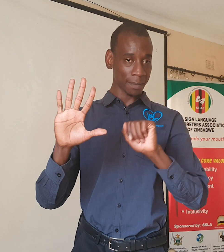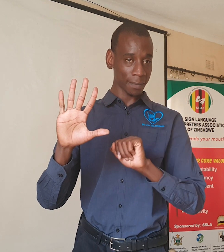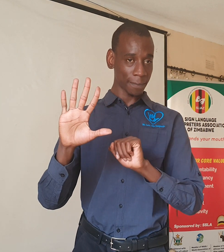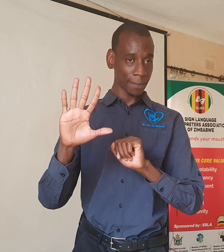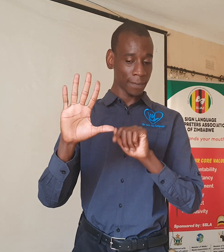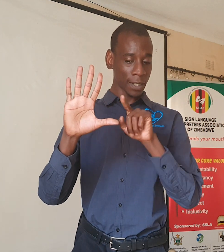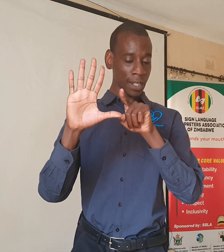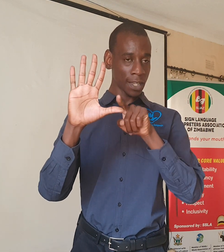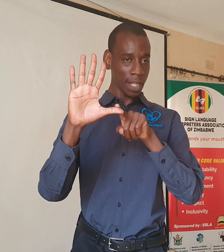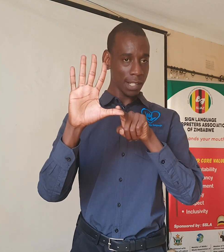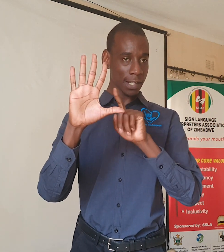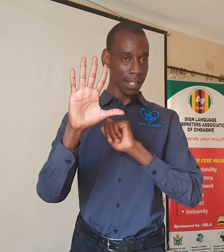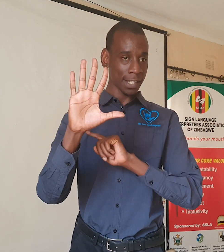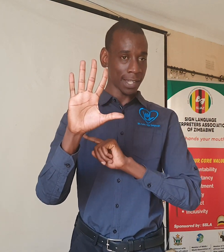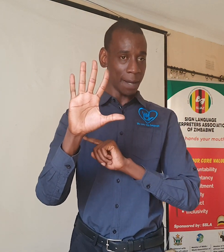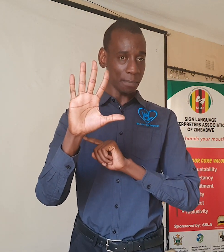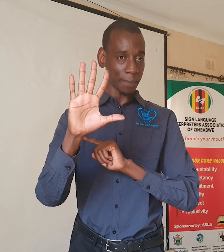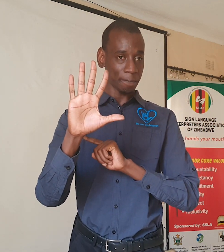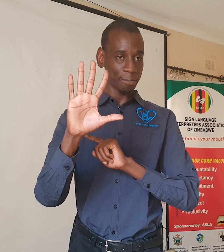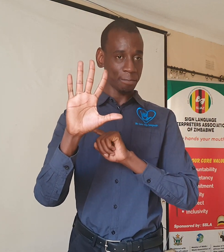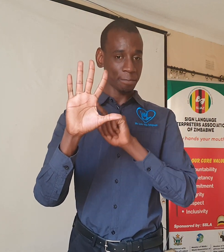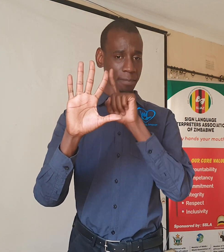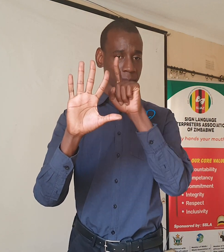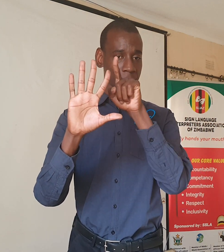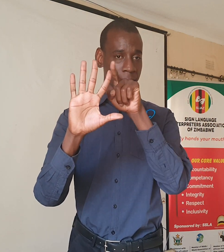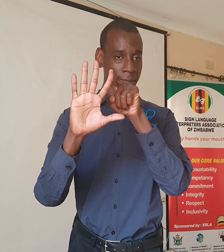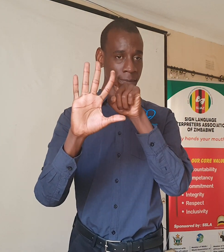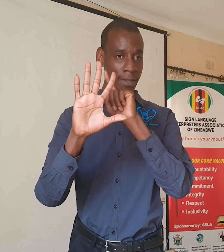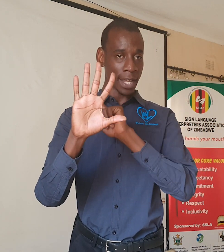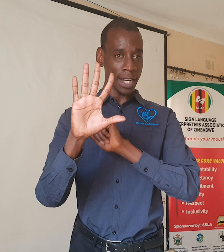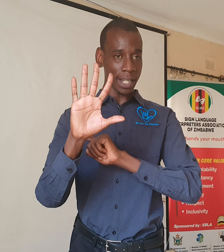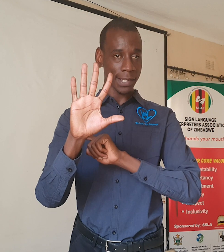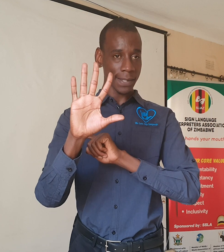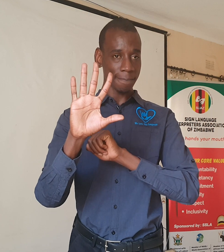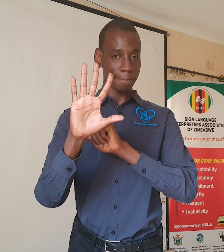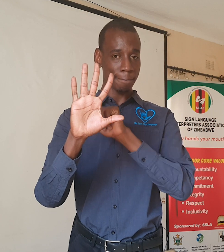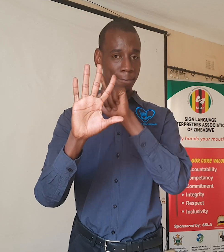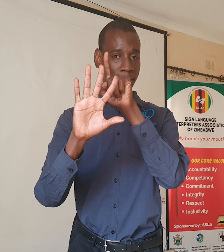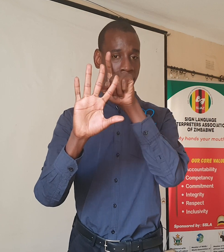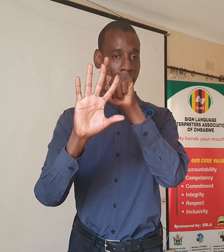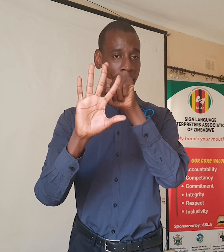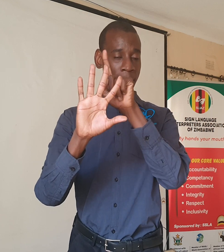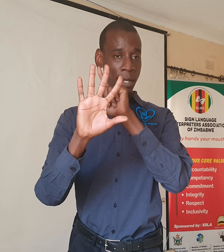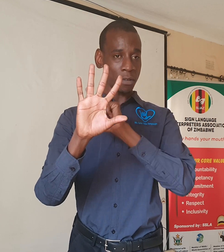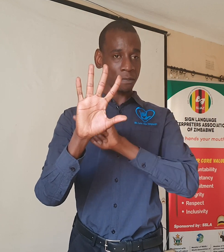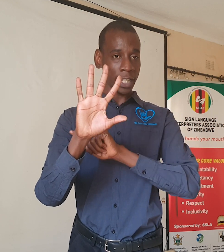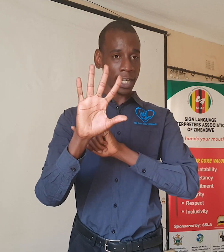this is a thumb the index middle finger